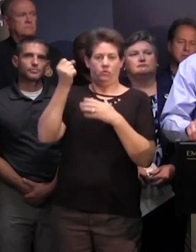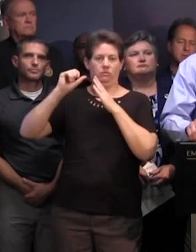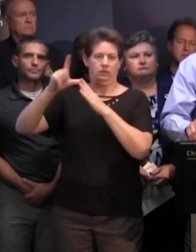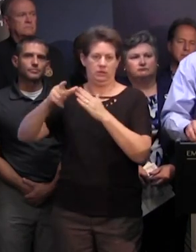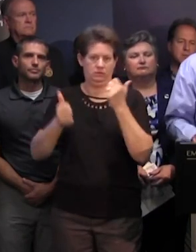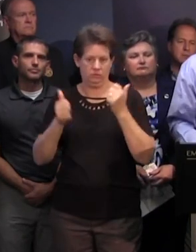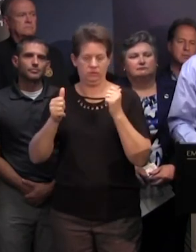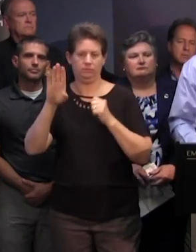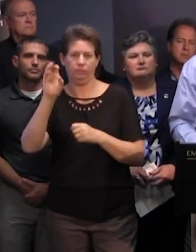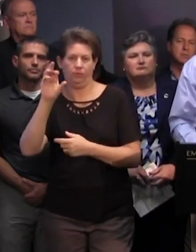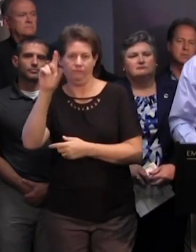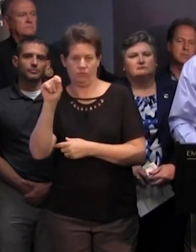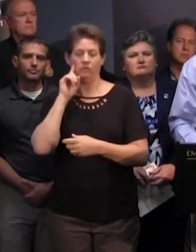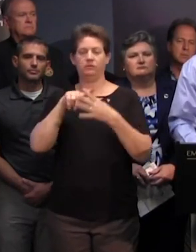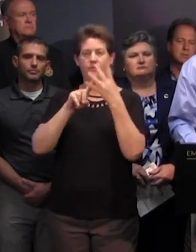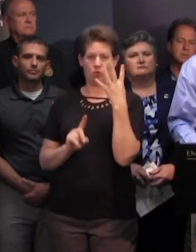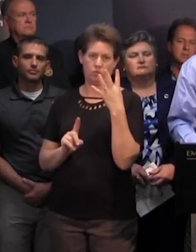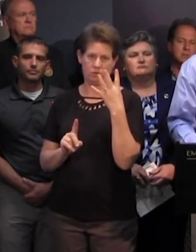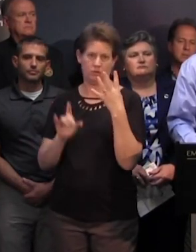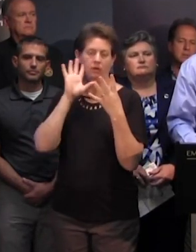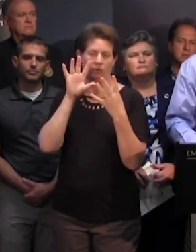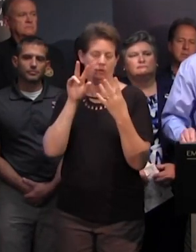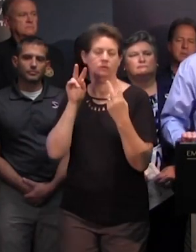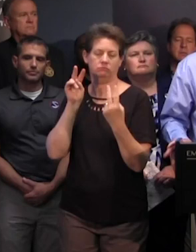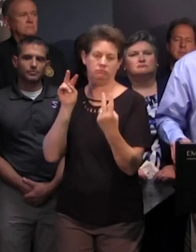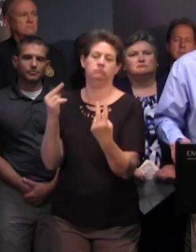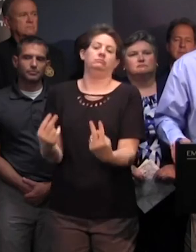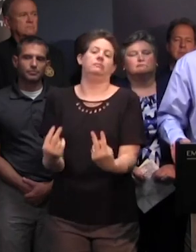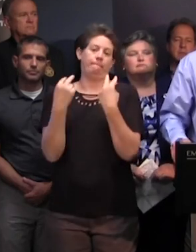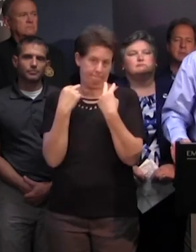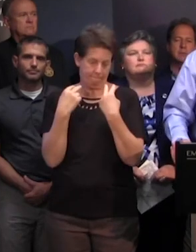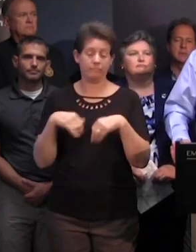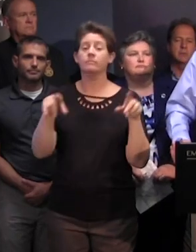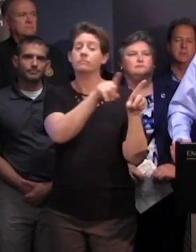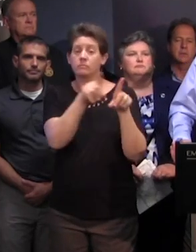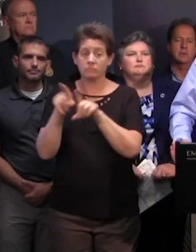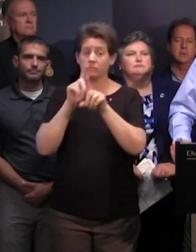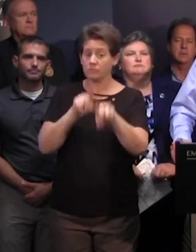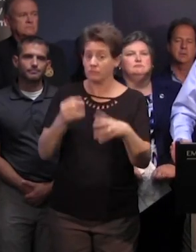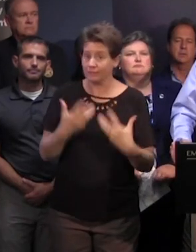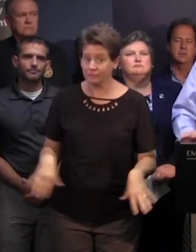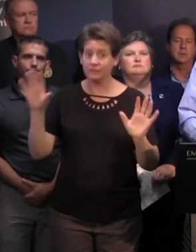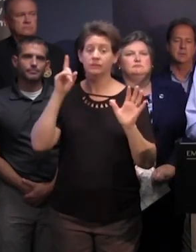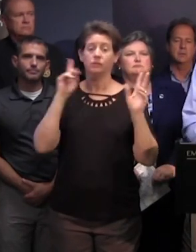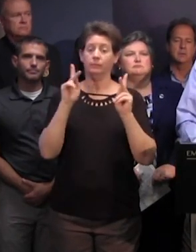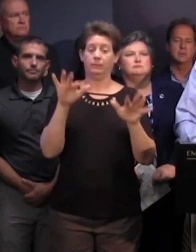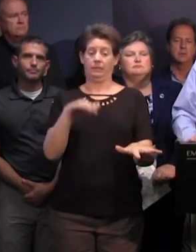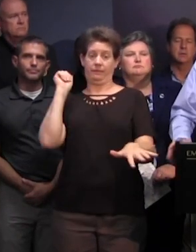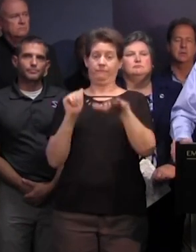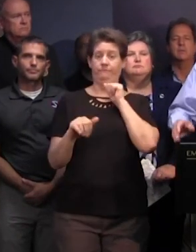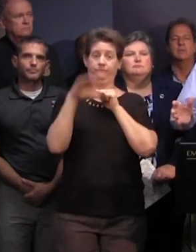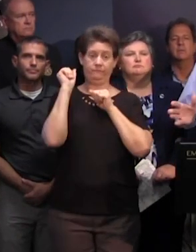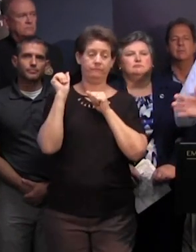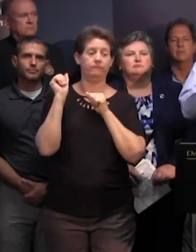later so those are the four roads it'll be reversed i've also issued an executive order to get people out of the way and to